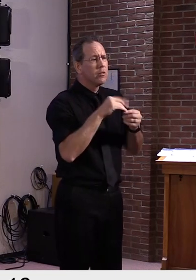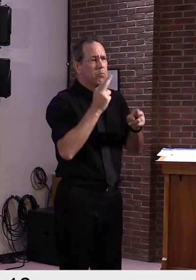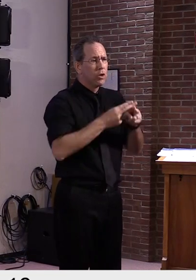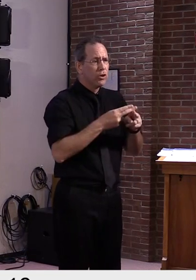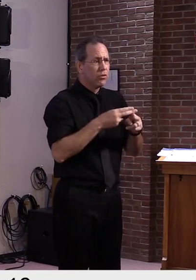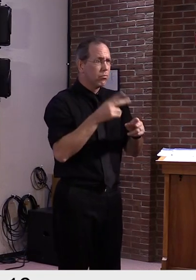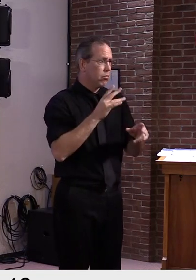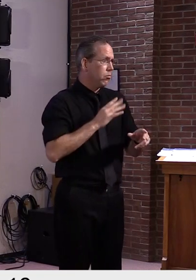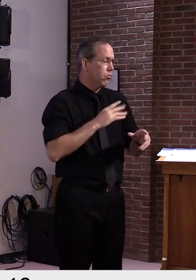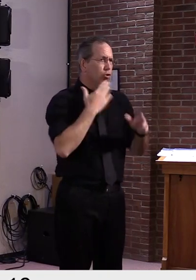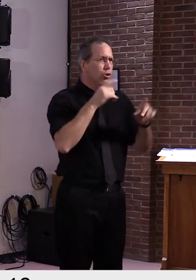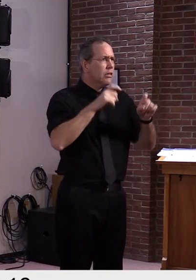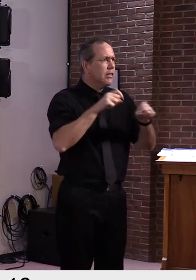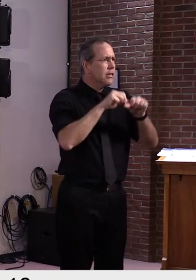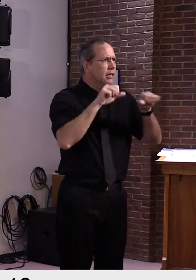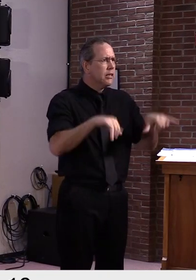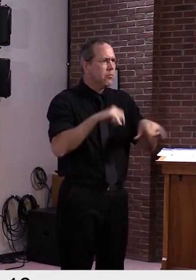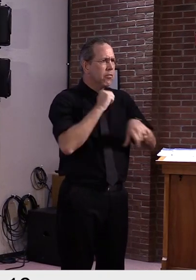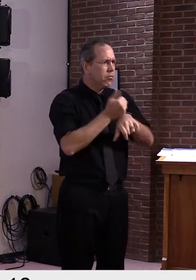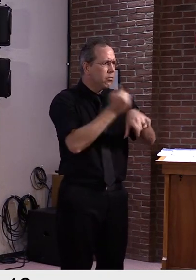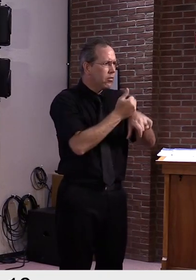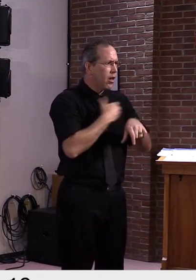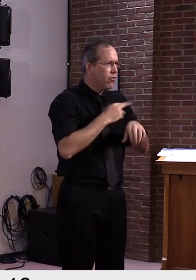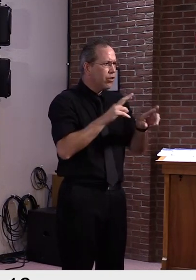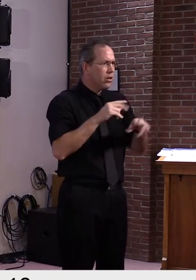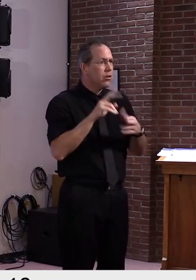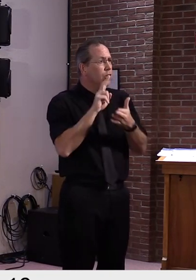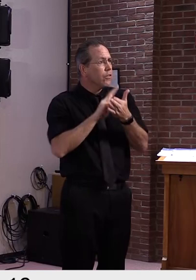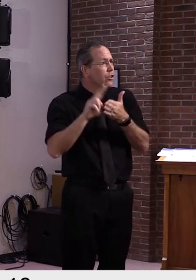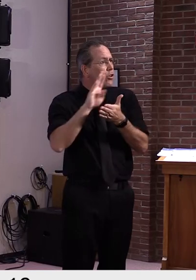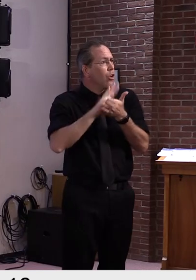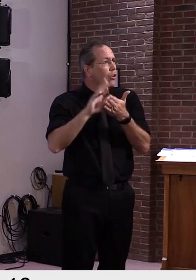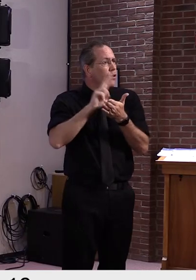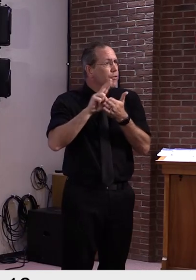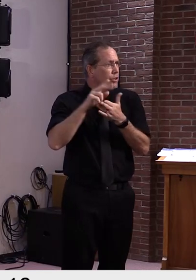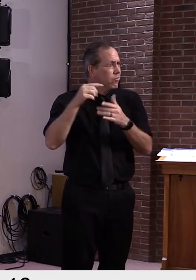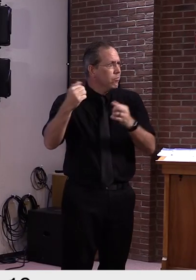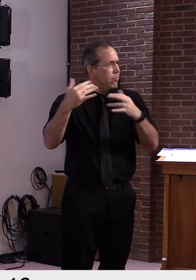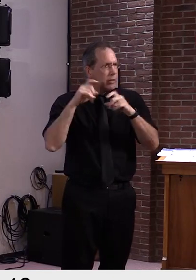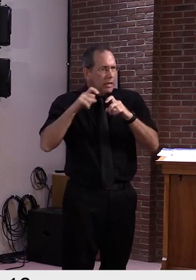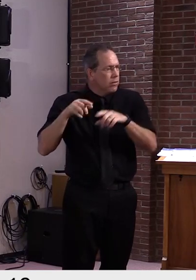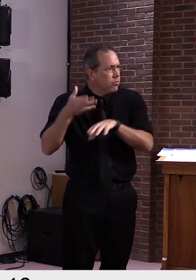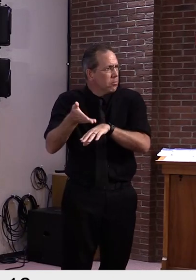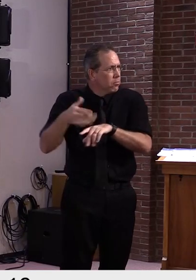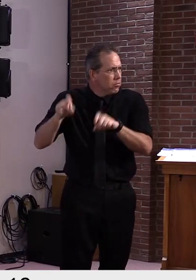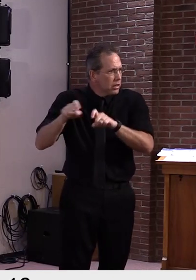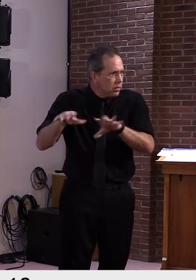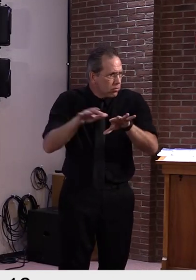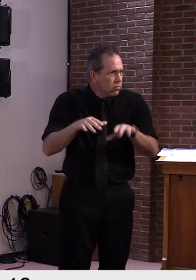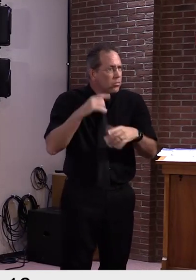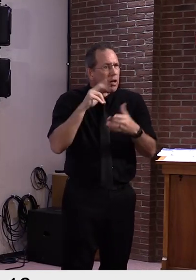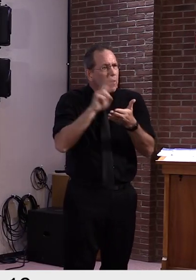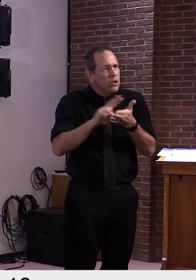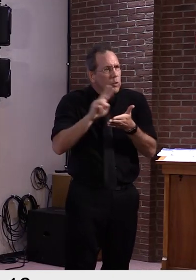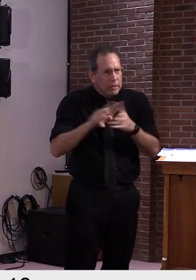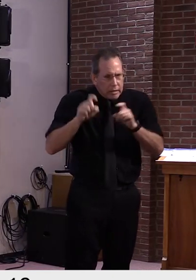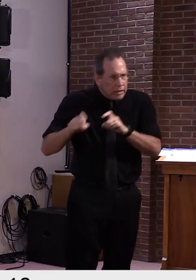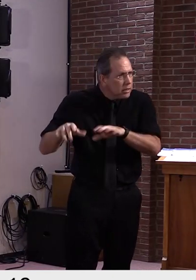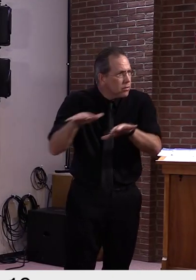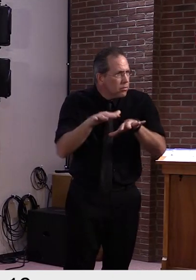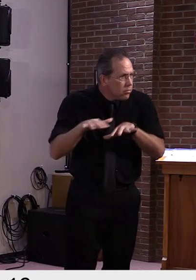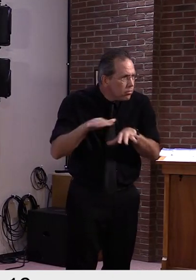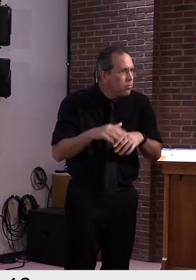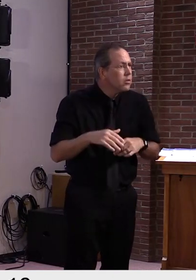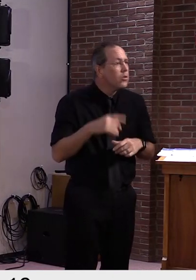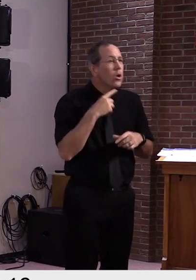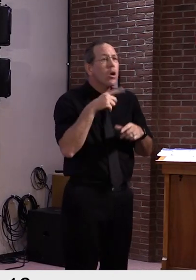colleges and universities as their students return to campus over the next three weeks. Many of these students are returning from areas of the country with